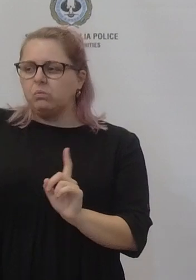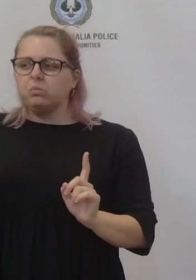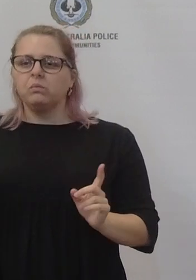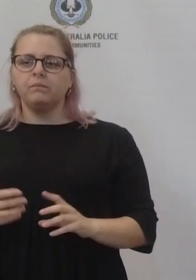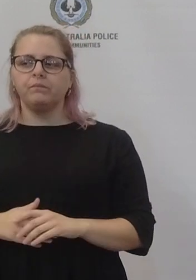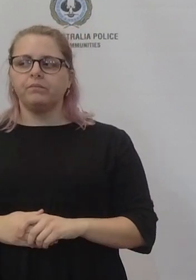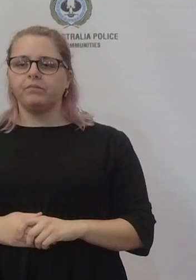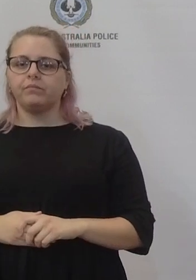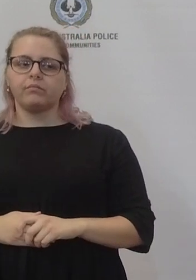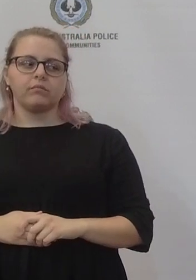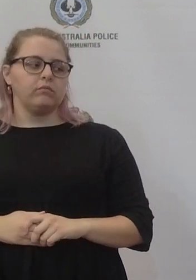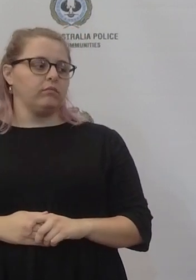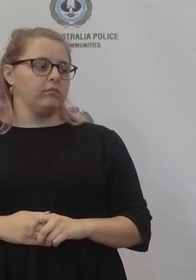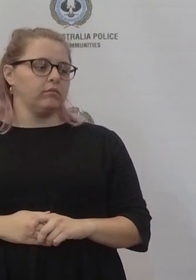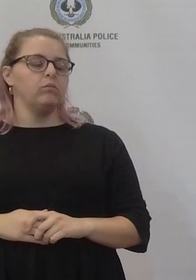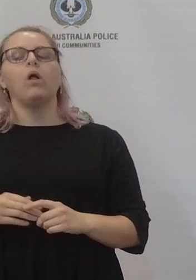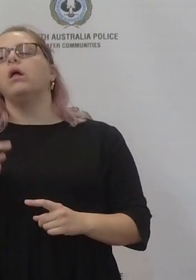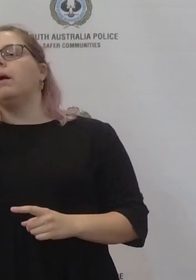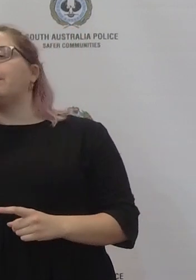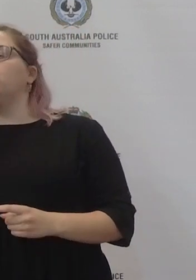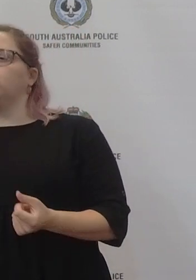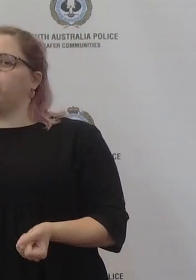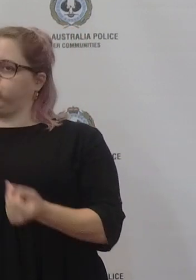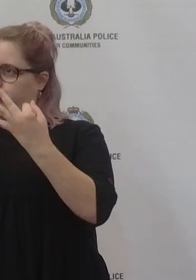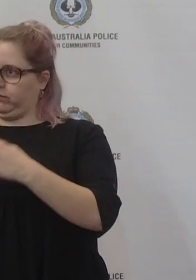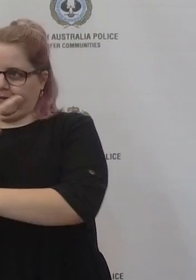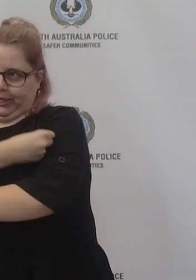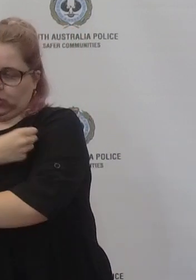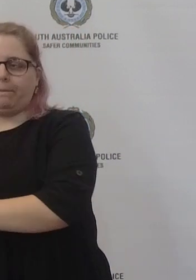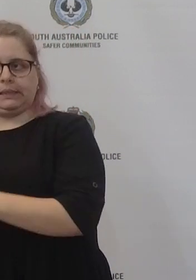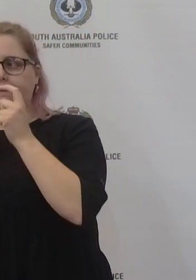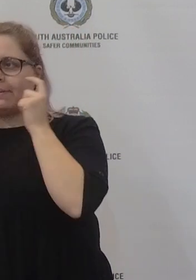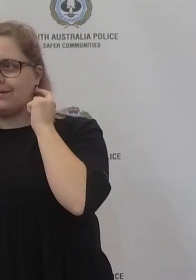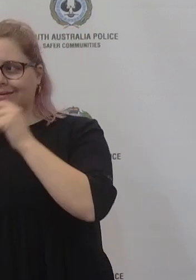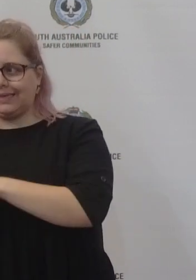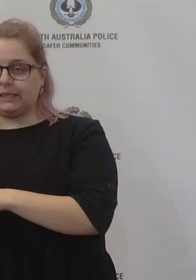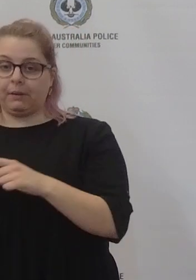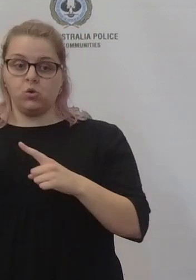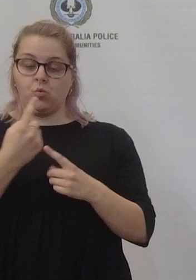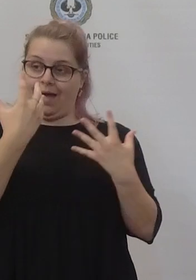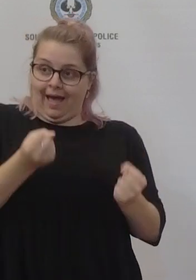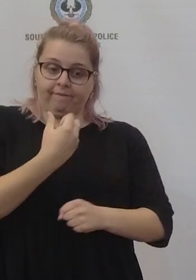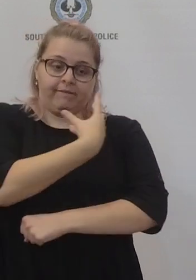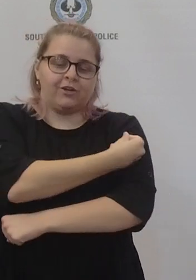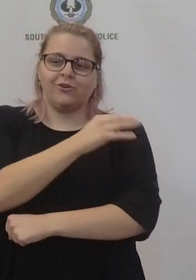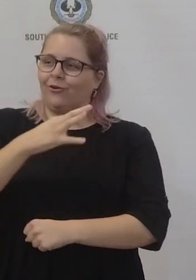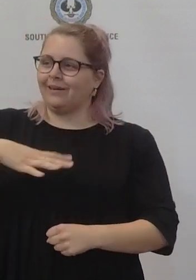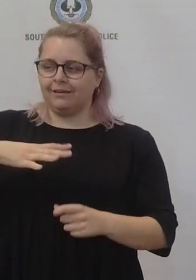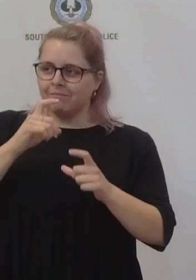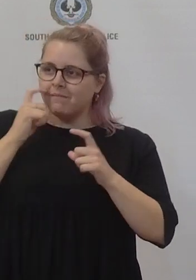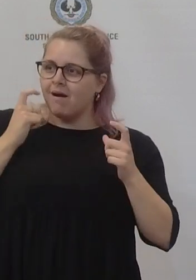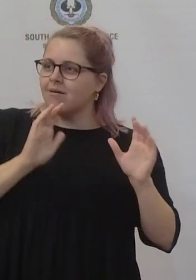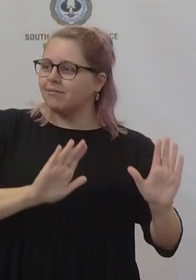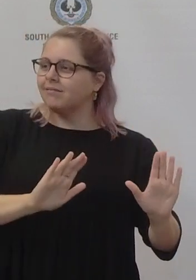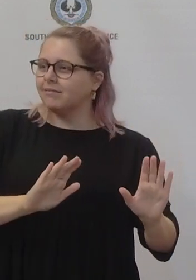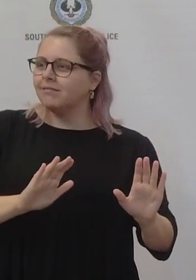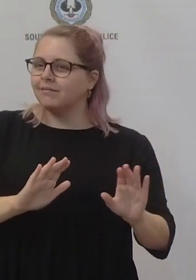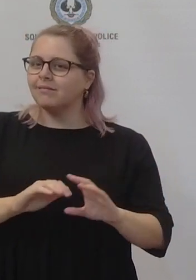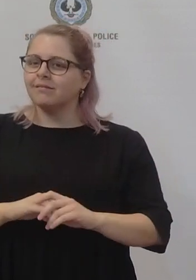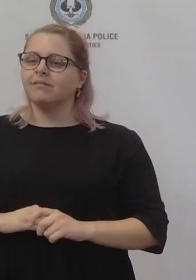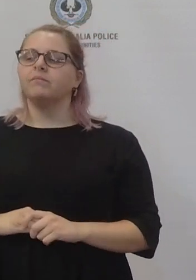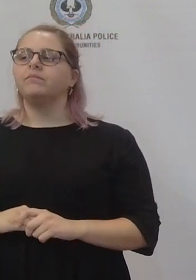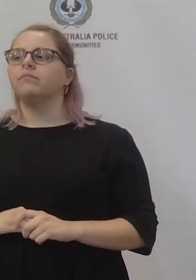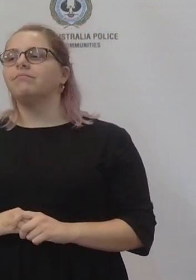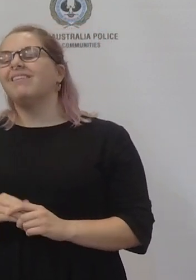This is the new rule for the unvaccinated? Oh look I think it's it's it's it's not ideal for a teaching perspective